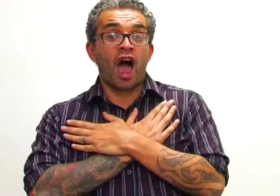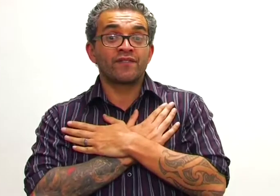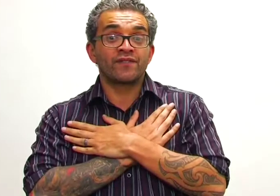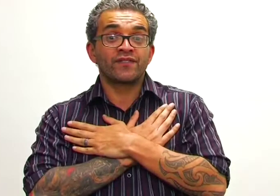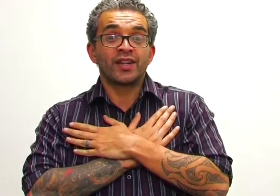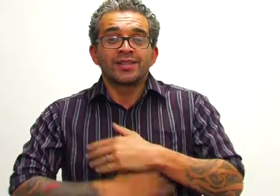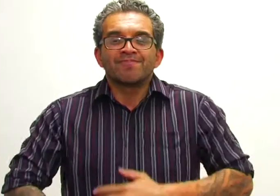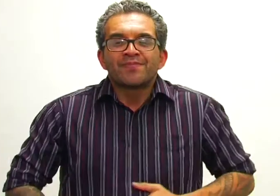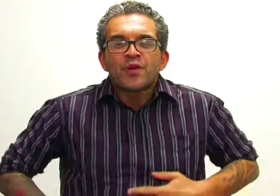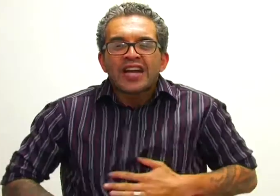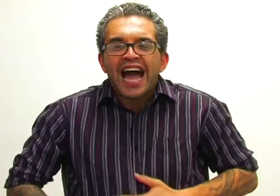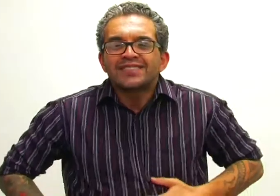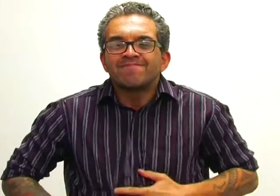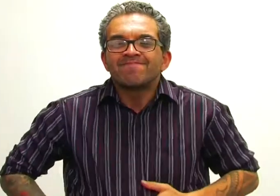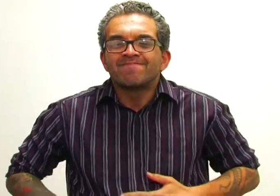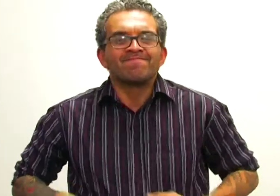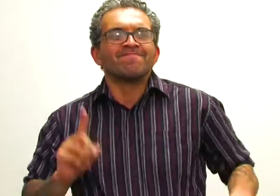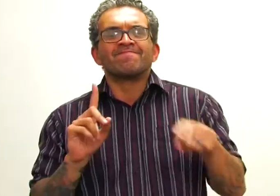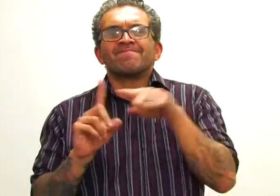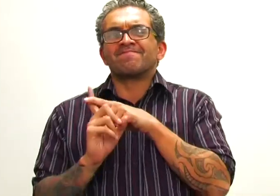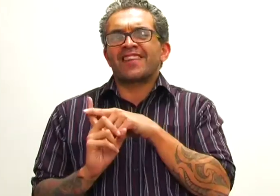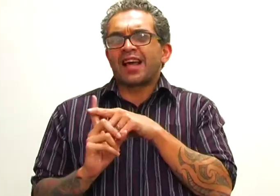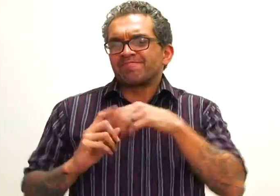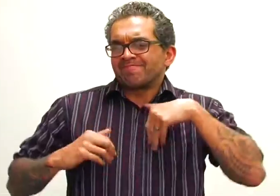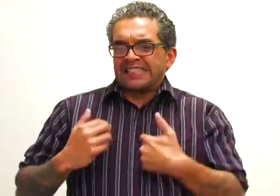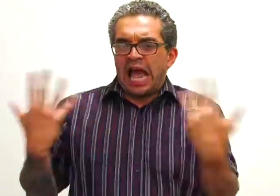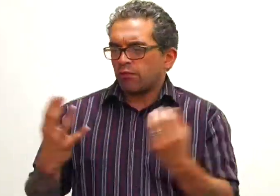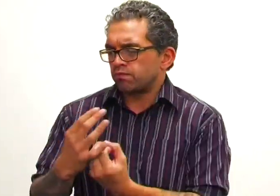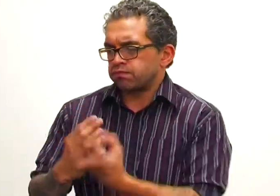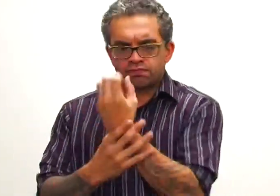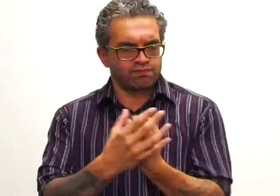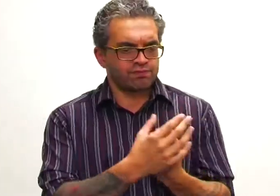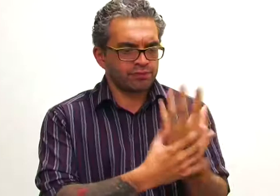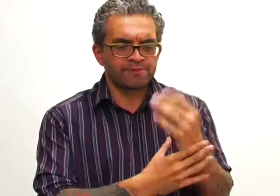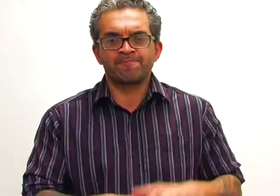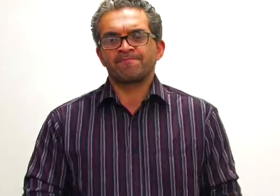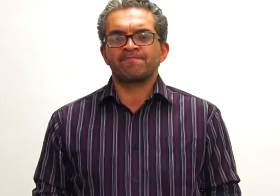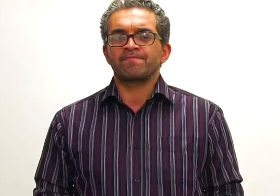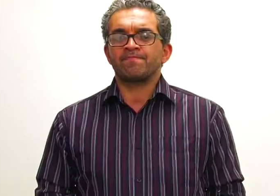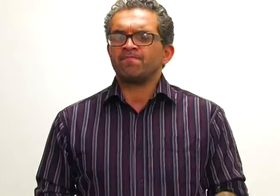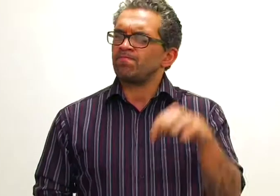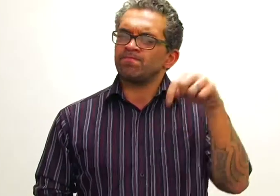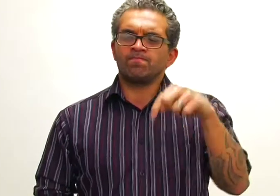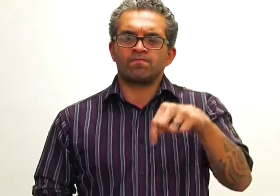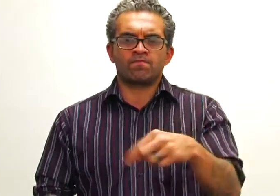It's about love. Scrumptious development in both families.